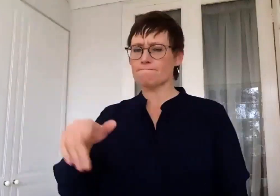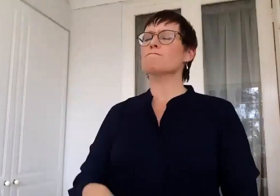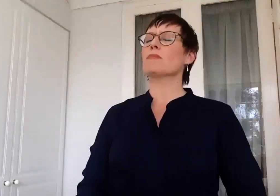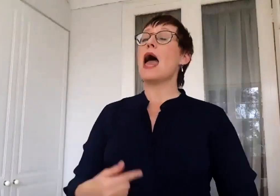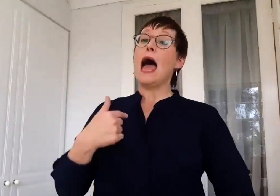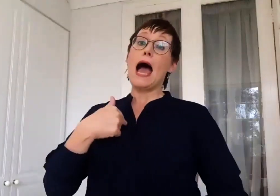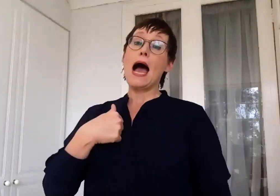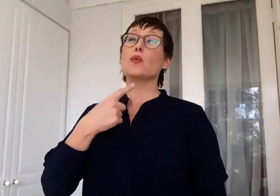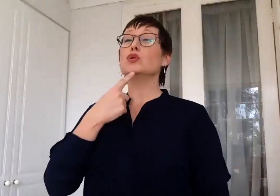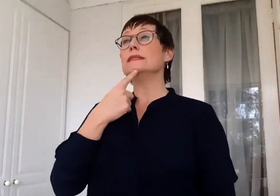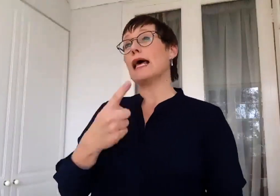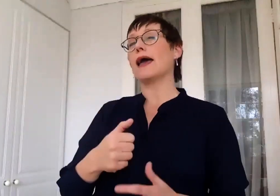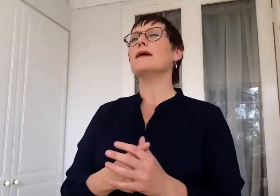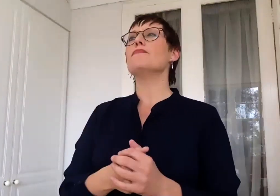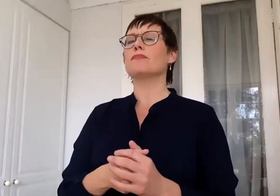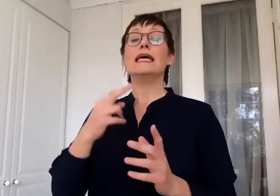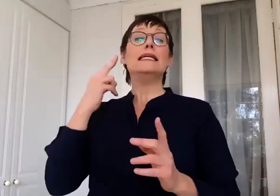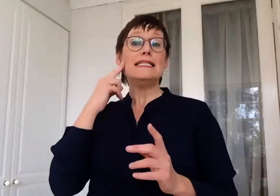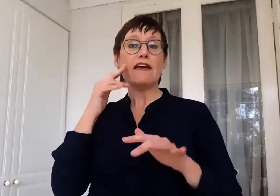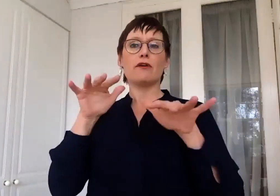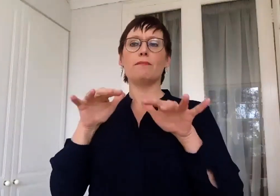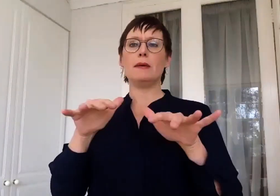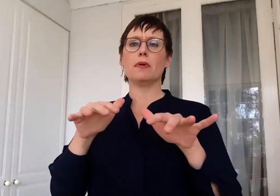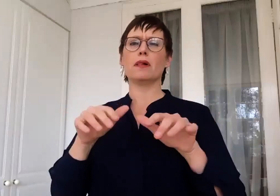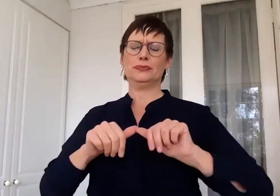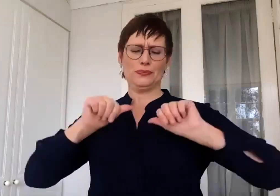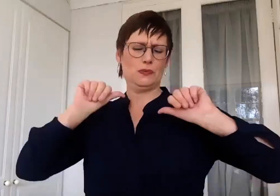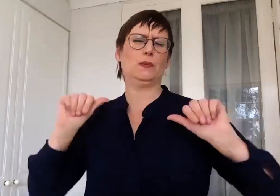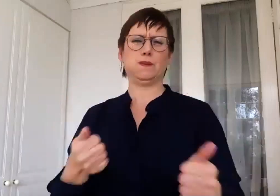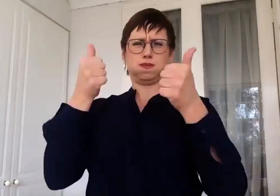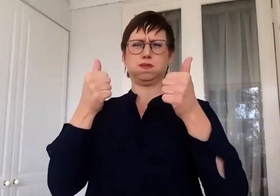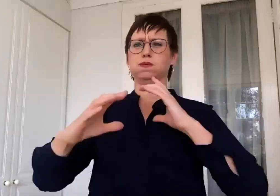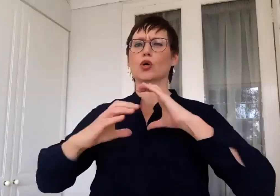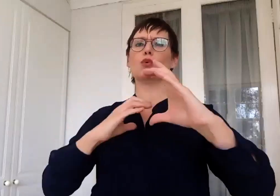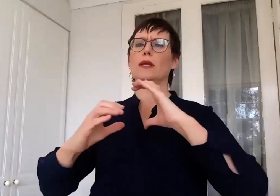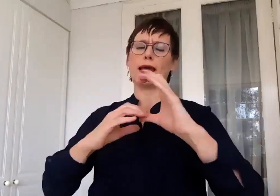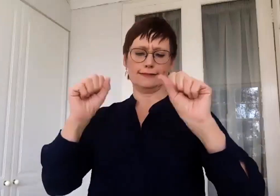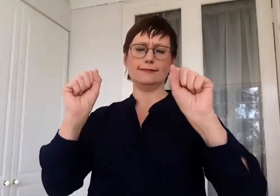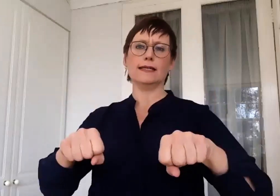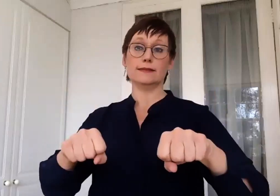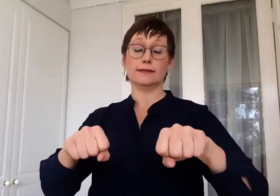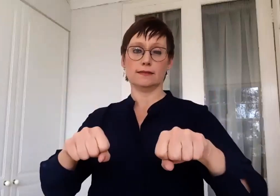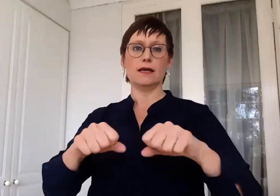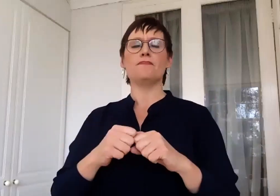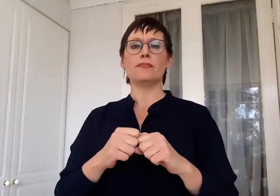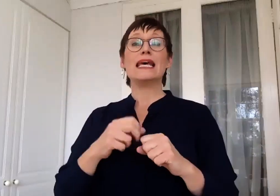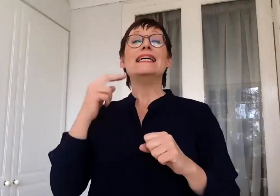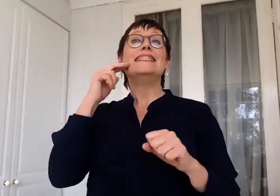I would first start by saying deaf people are masterful communicators. Because deaf people, first of all, are visual spatial